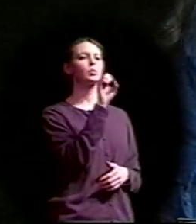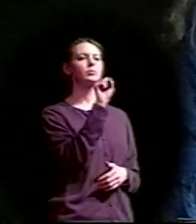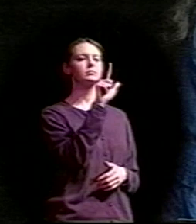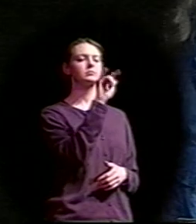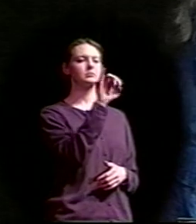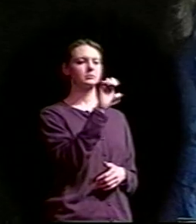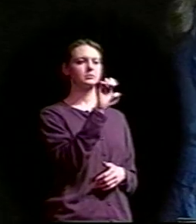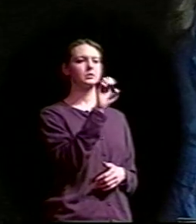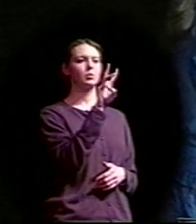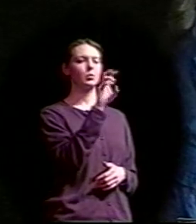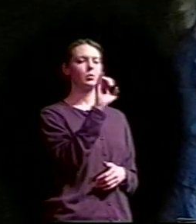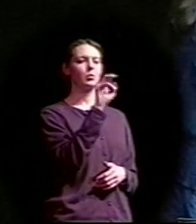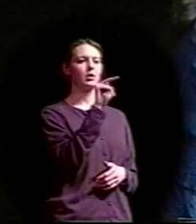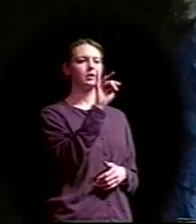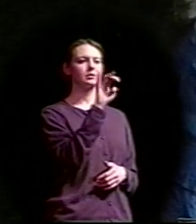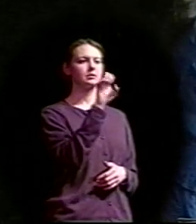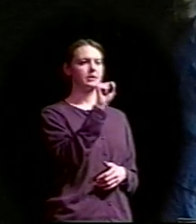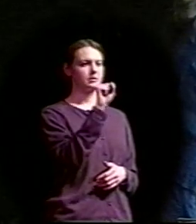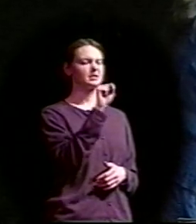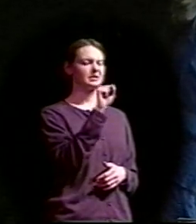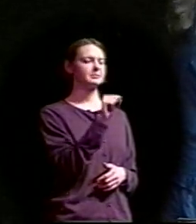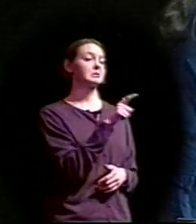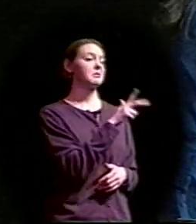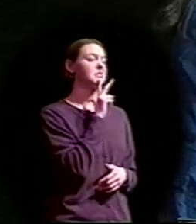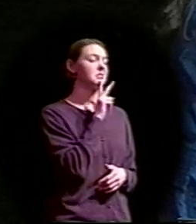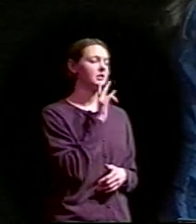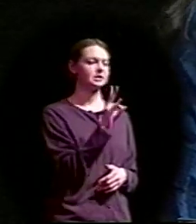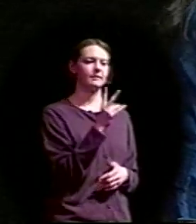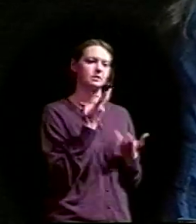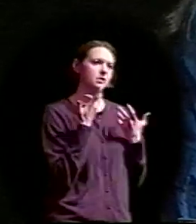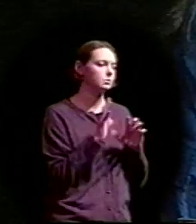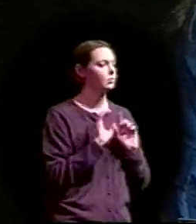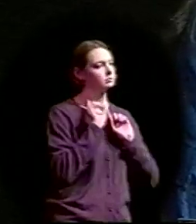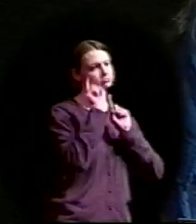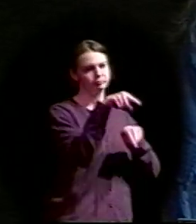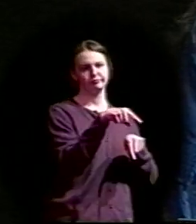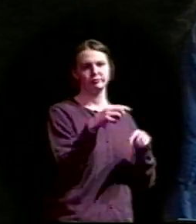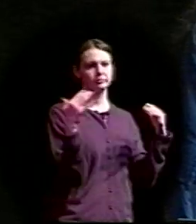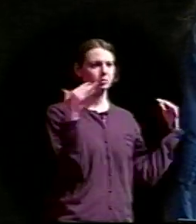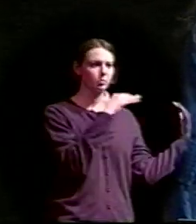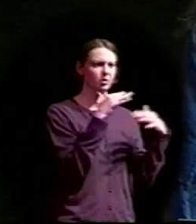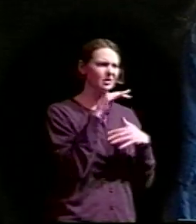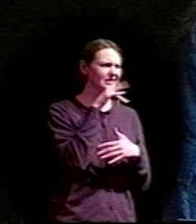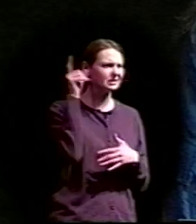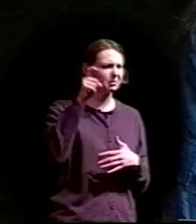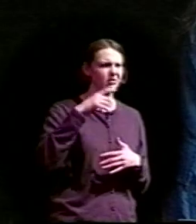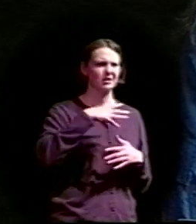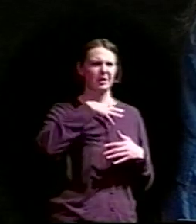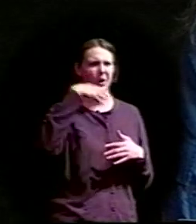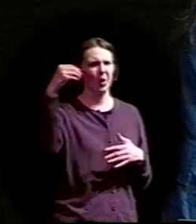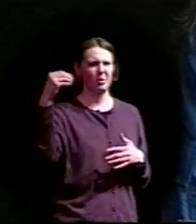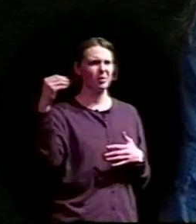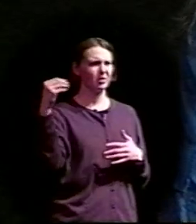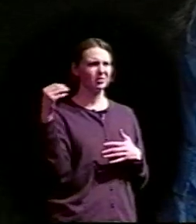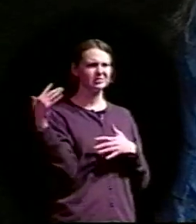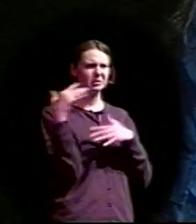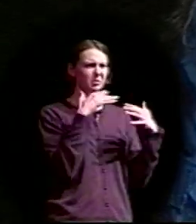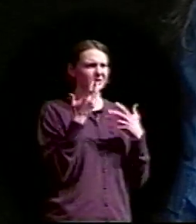38 years old and with seven children to support, he was not supposed to have been conscripted into the Confederate Army from his Louisiana home. But as my dad